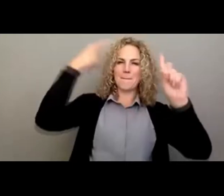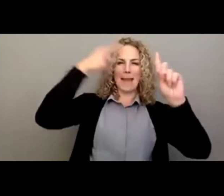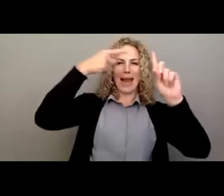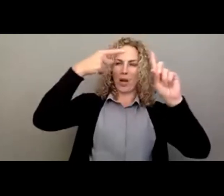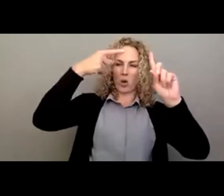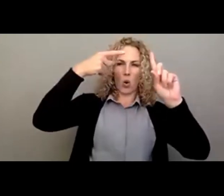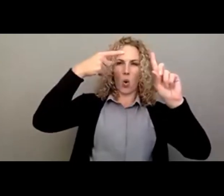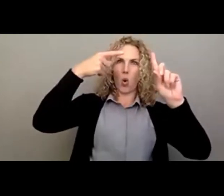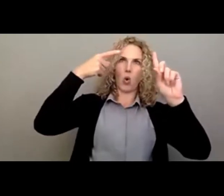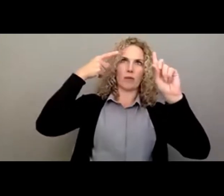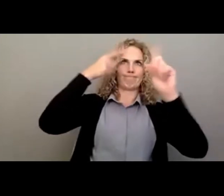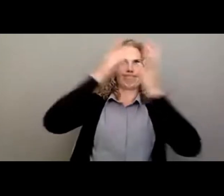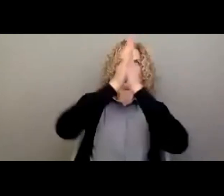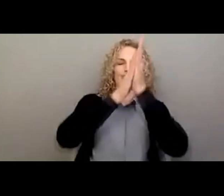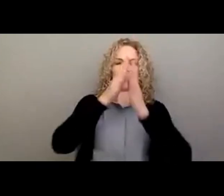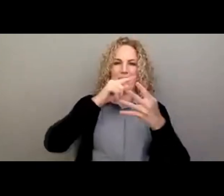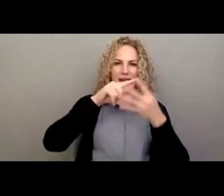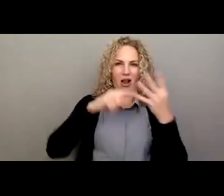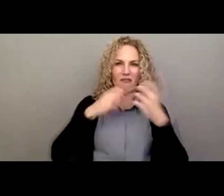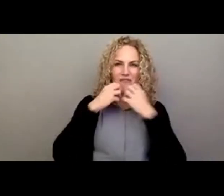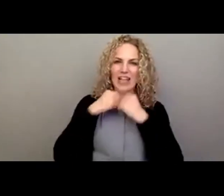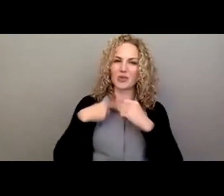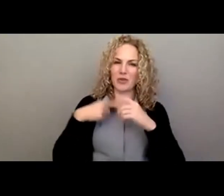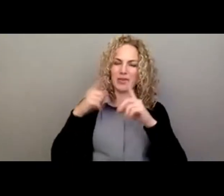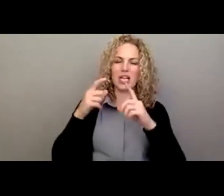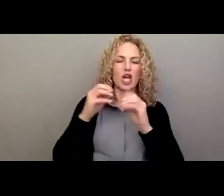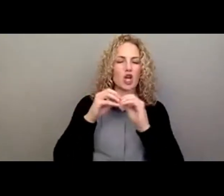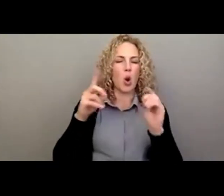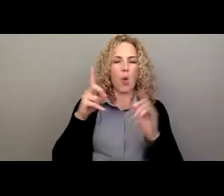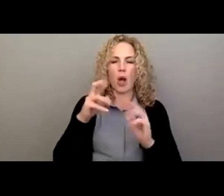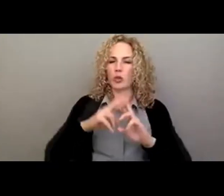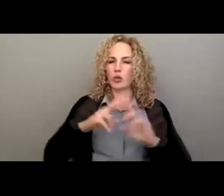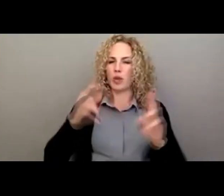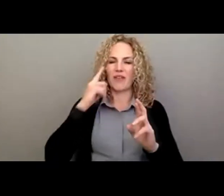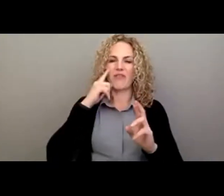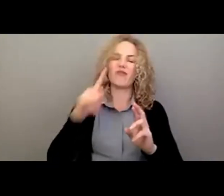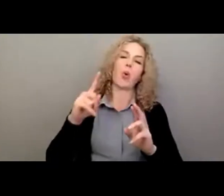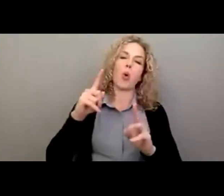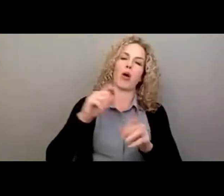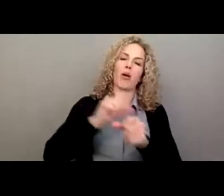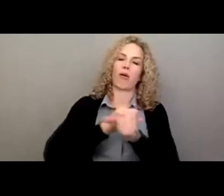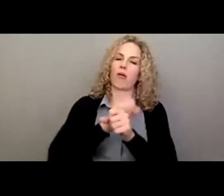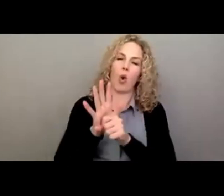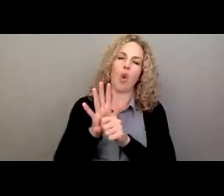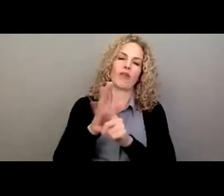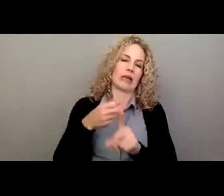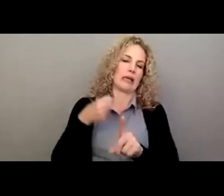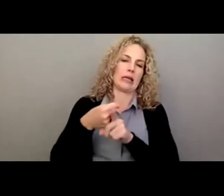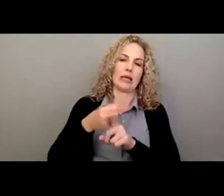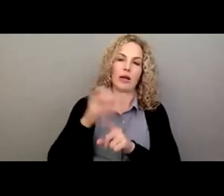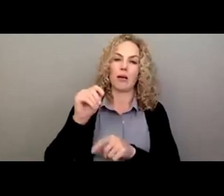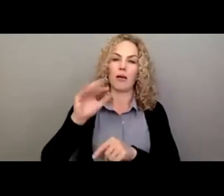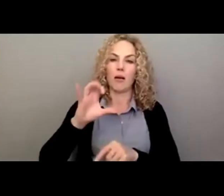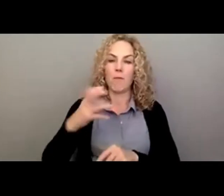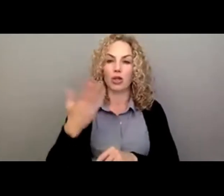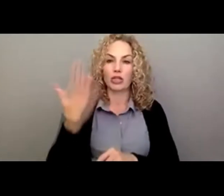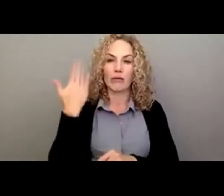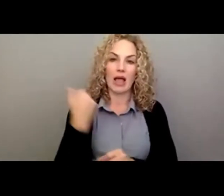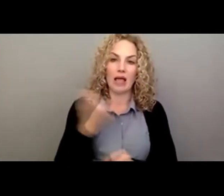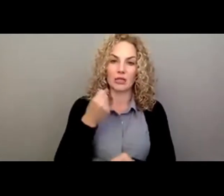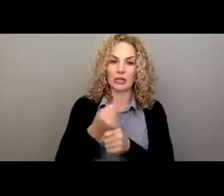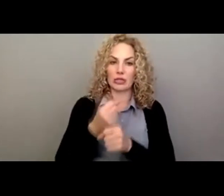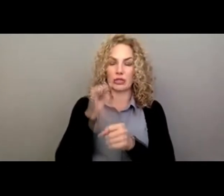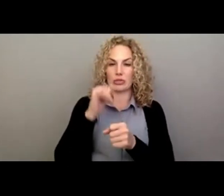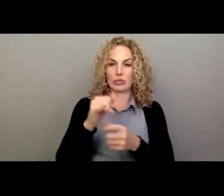think no one was ready for the pandemic when it hit in March of last year, you know, and, and that, that